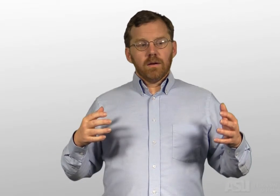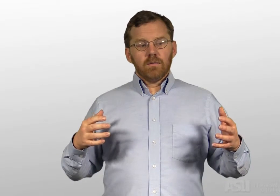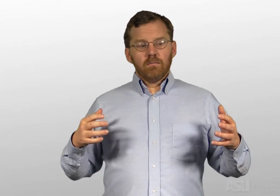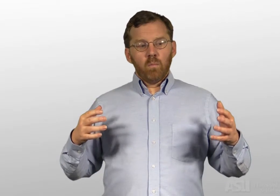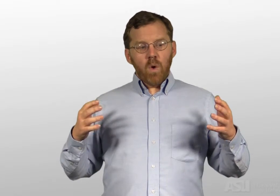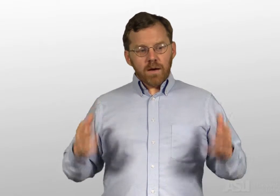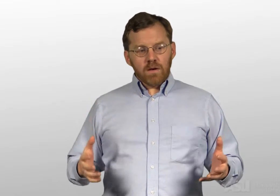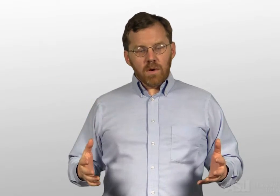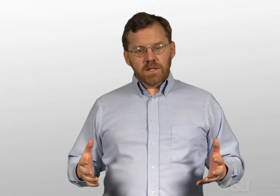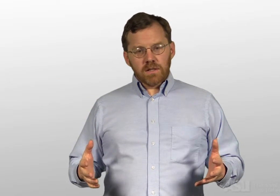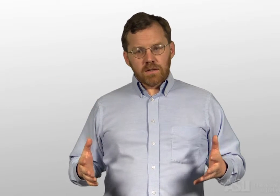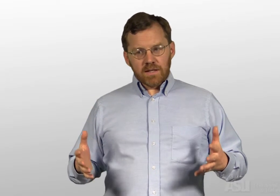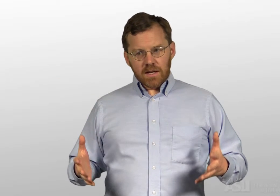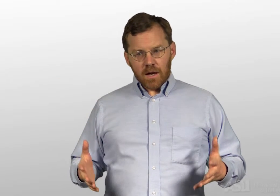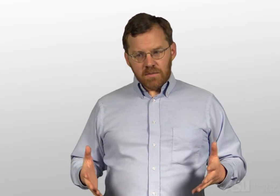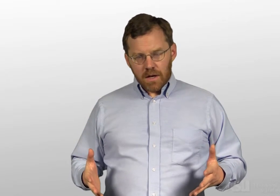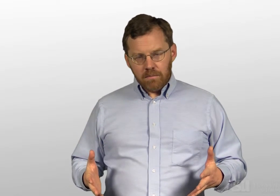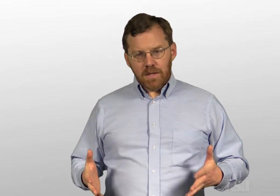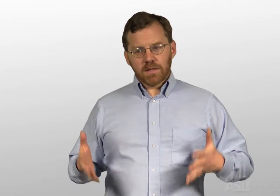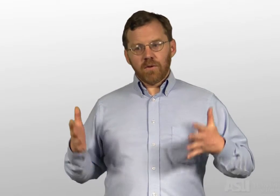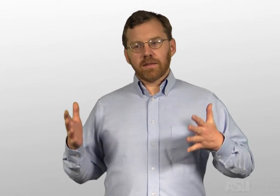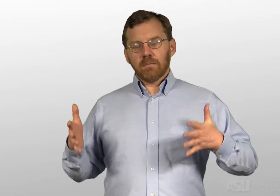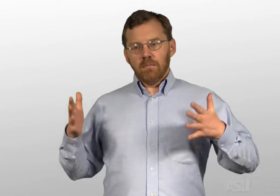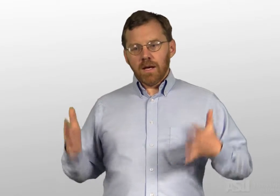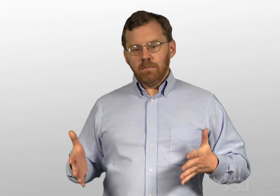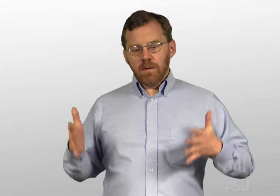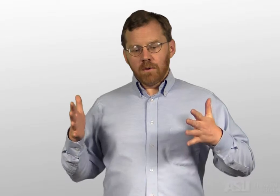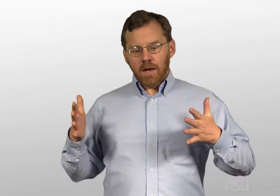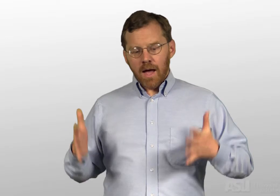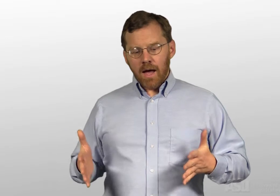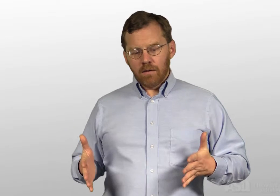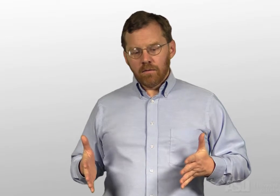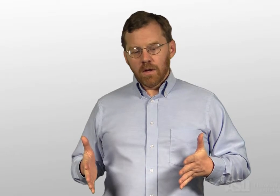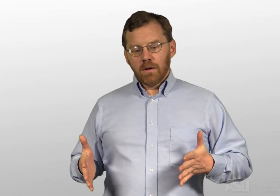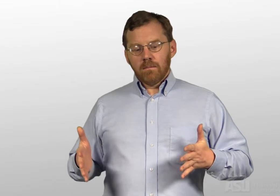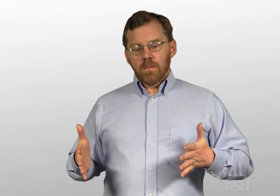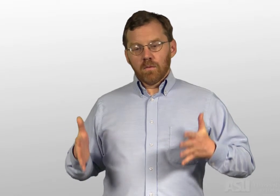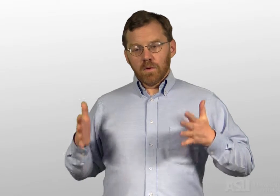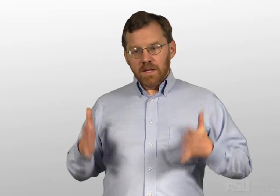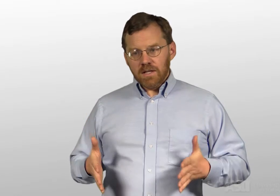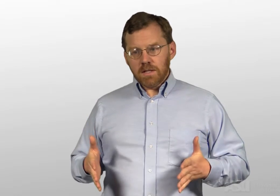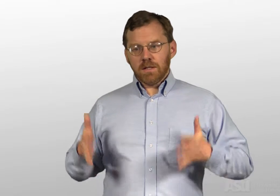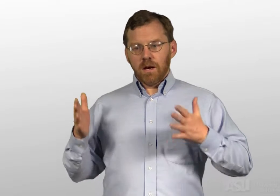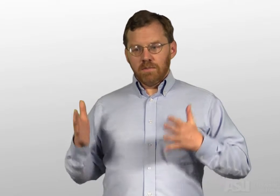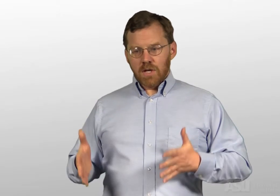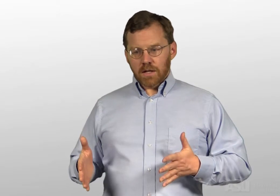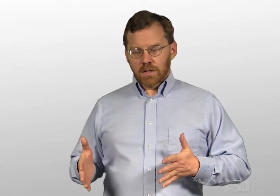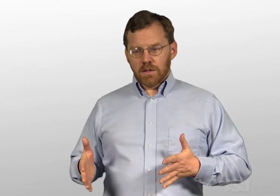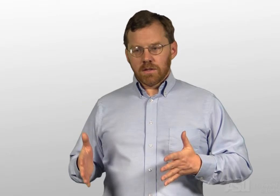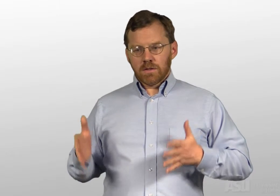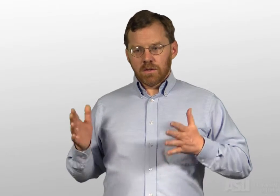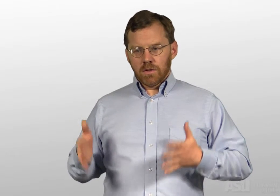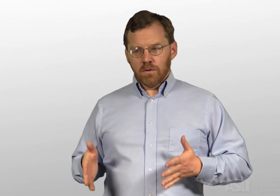One of the question things that comes up is the fact that many people have religious objections to